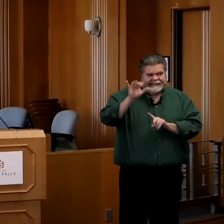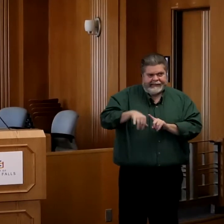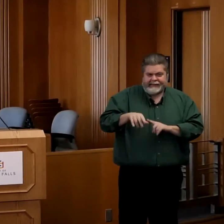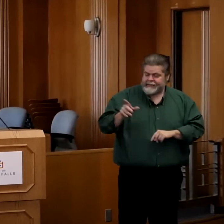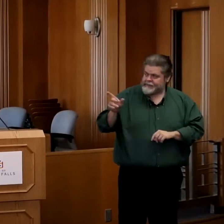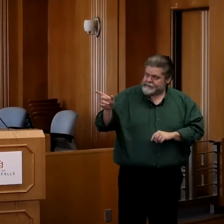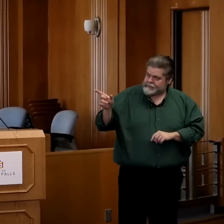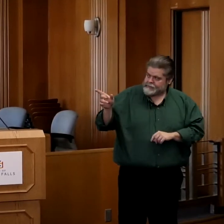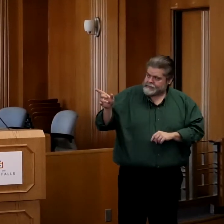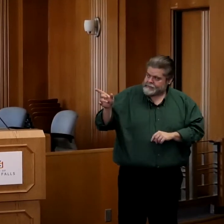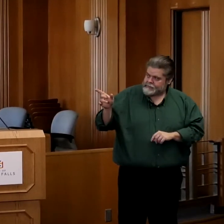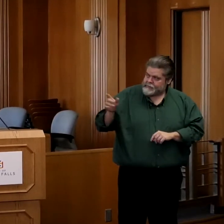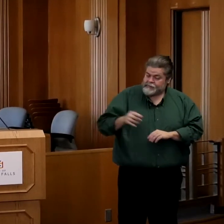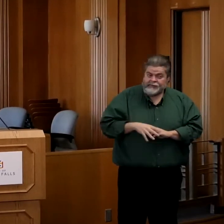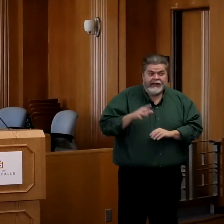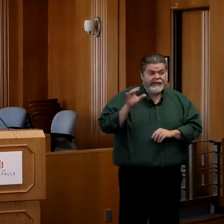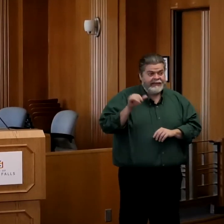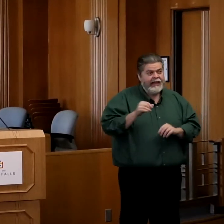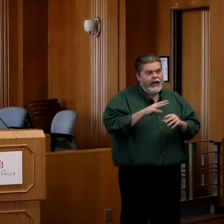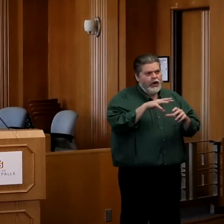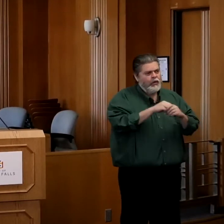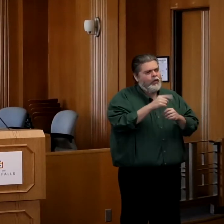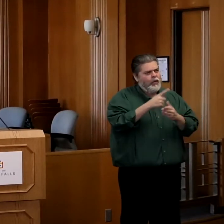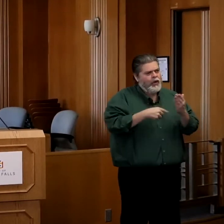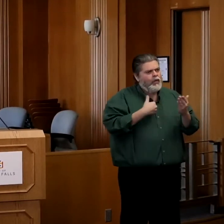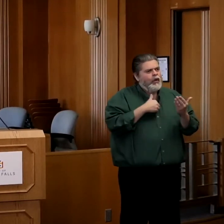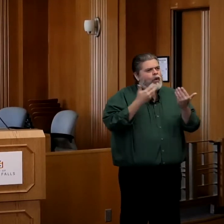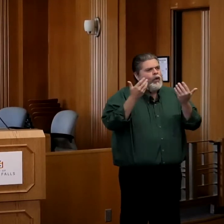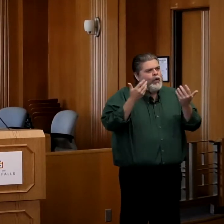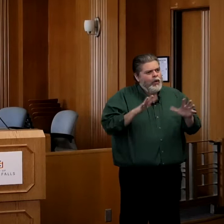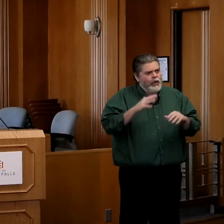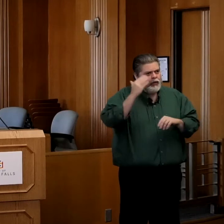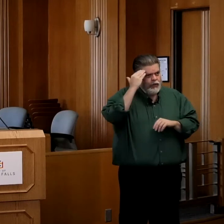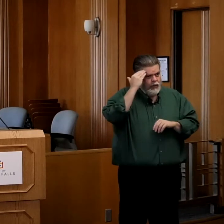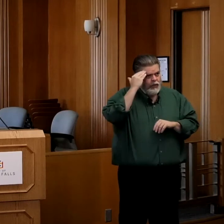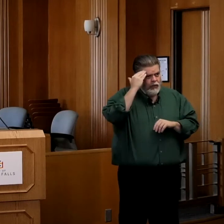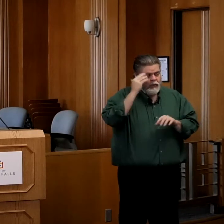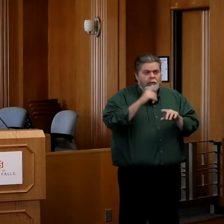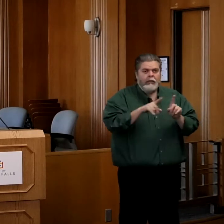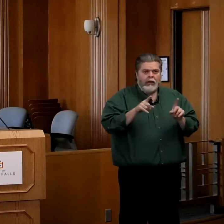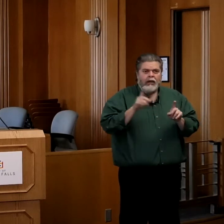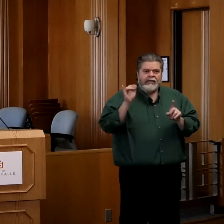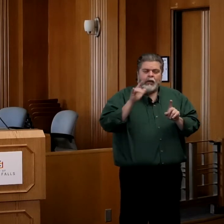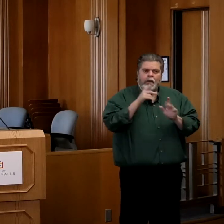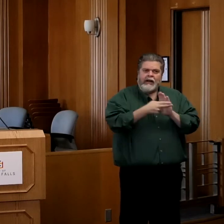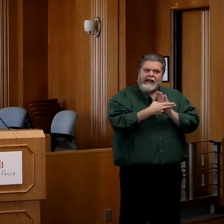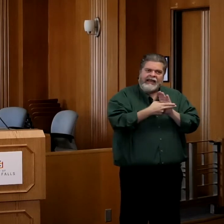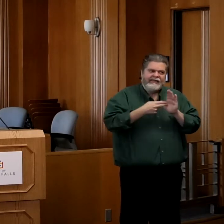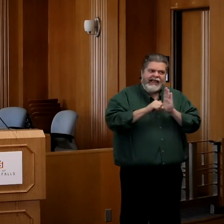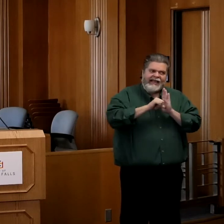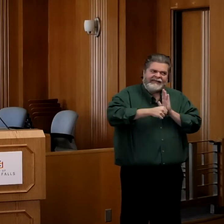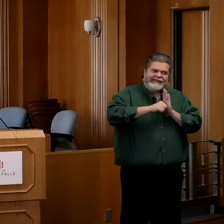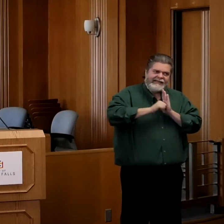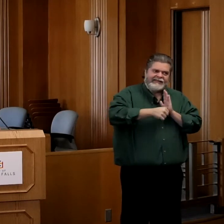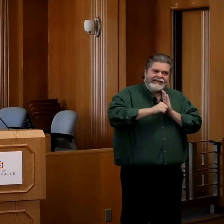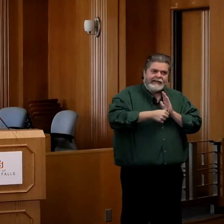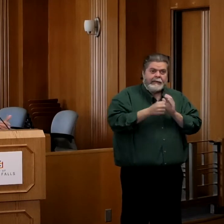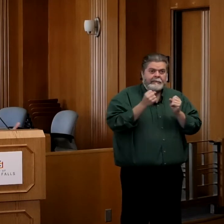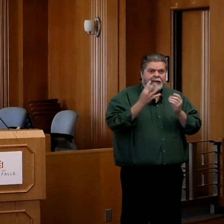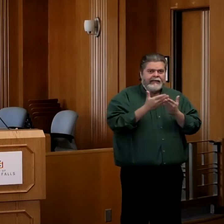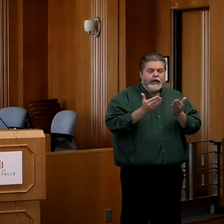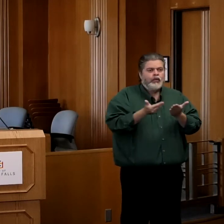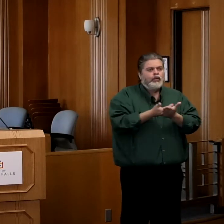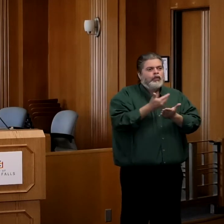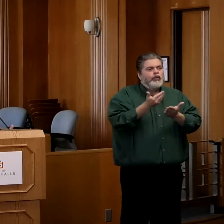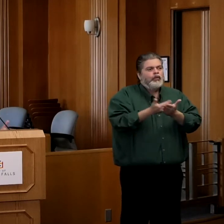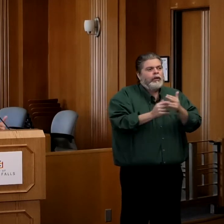sense. It really includes many of the things we already know about, but it does in particular highlight a couple of things that are, you know, that new and